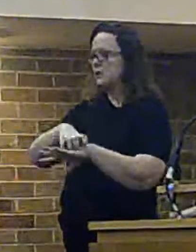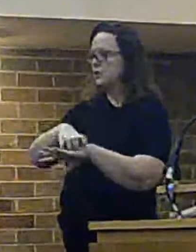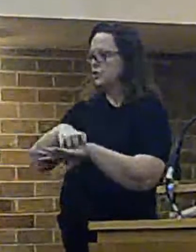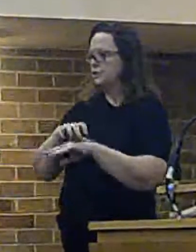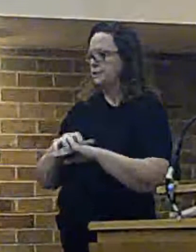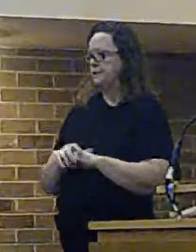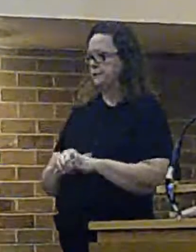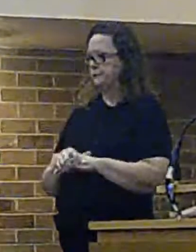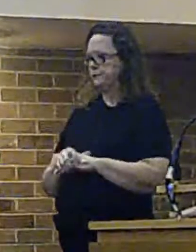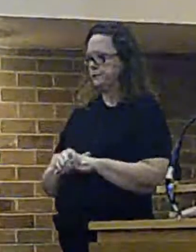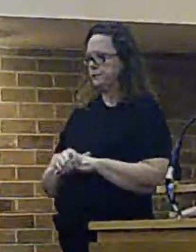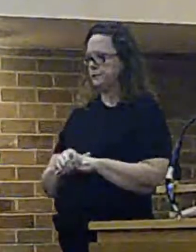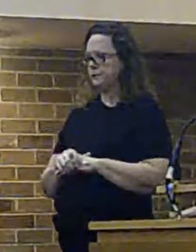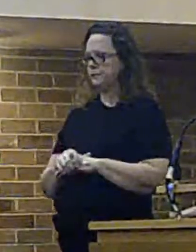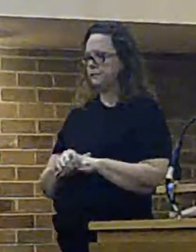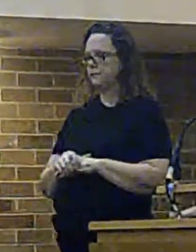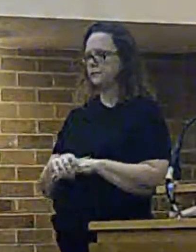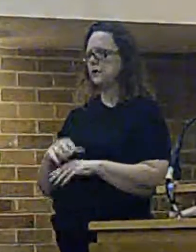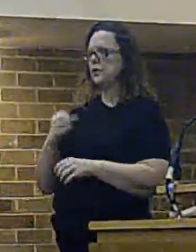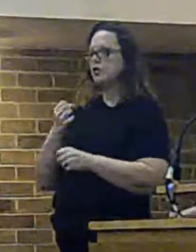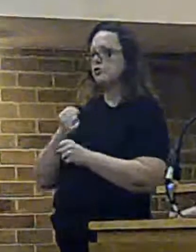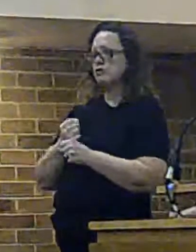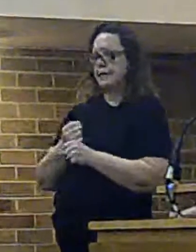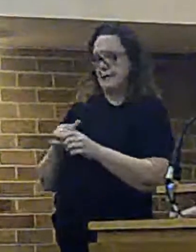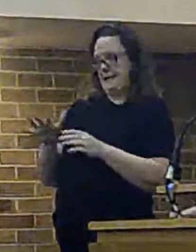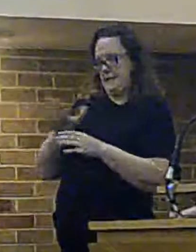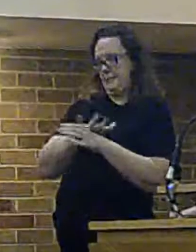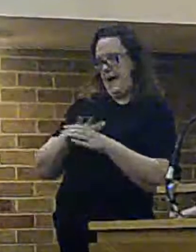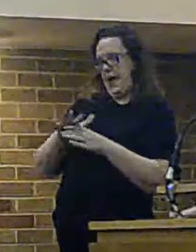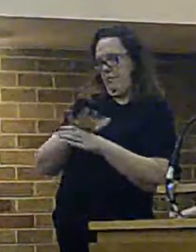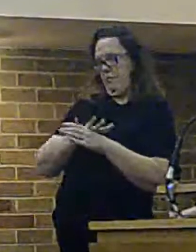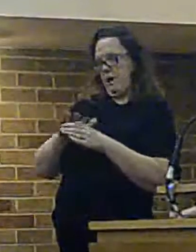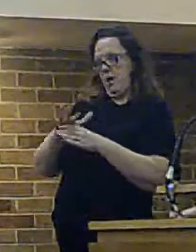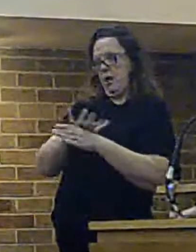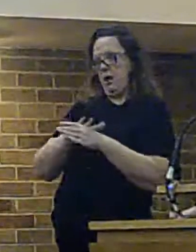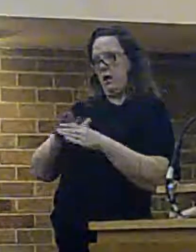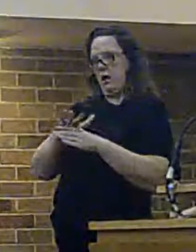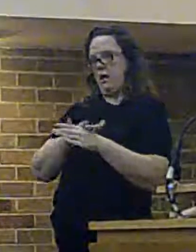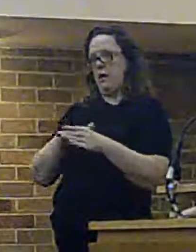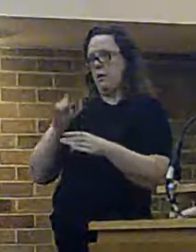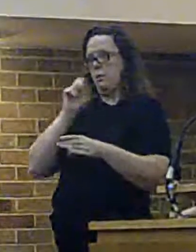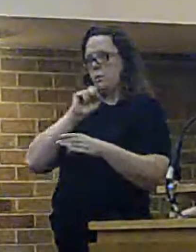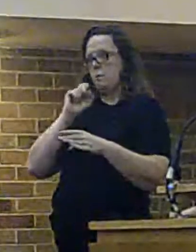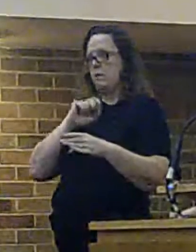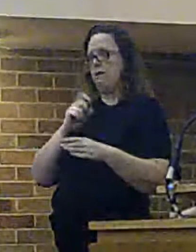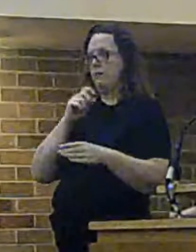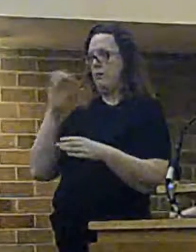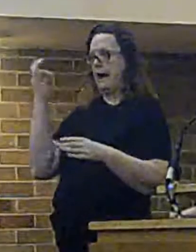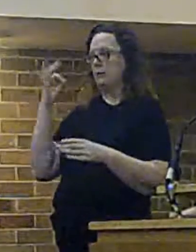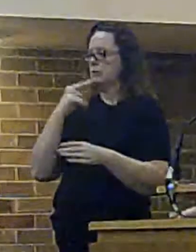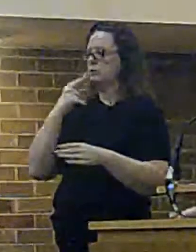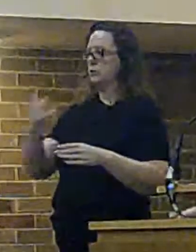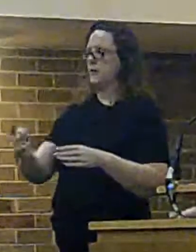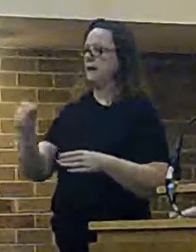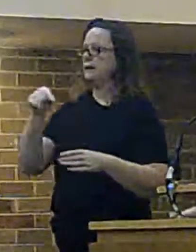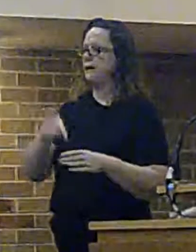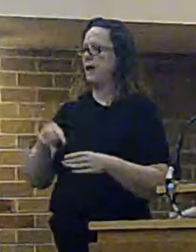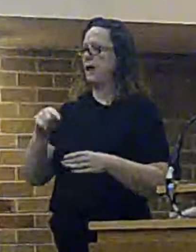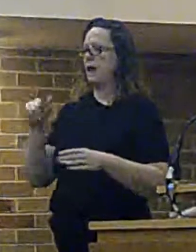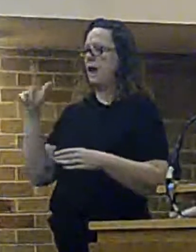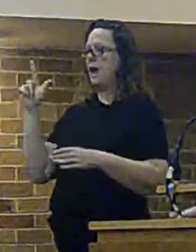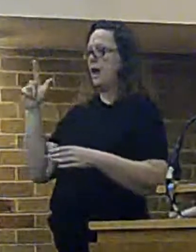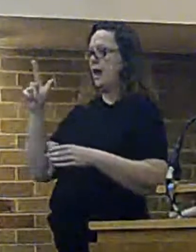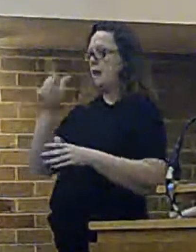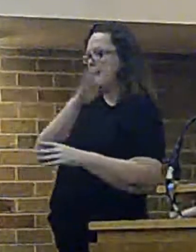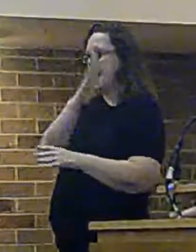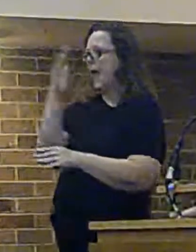The only site in Greaseby, in the area of Greaseby that was identified by Will, is the site of the Library and the